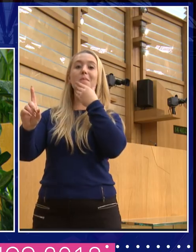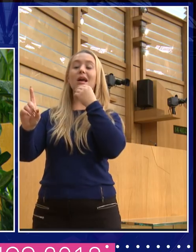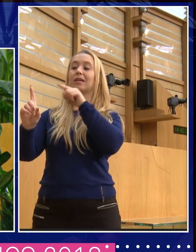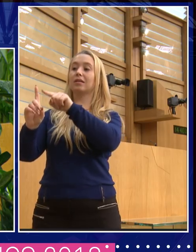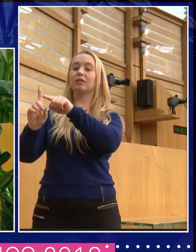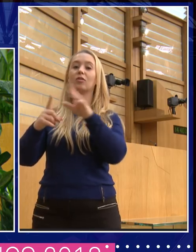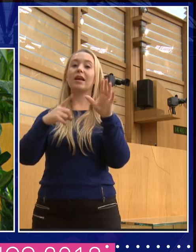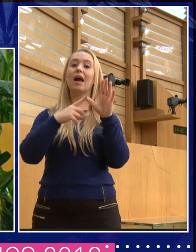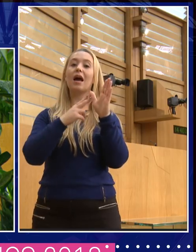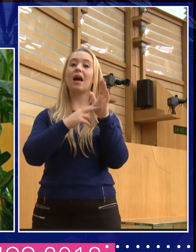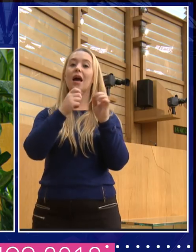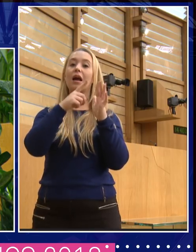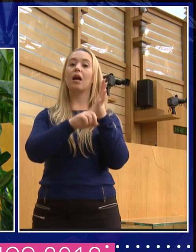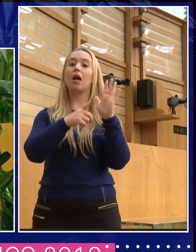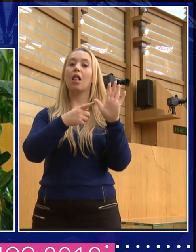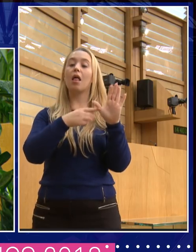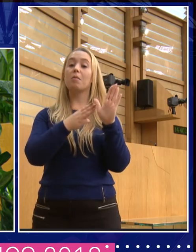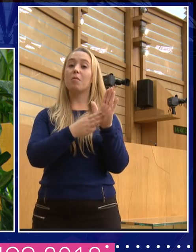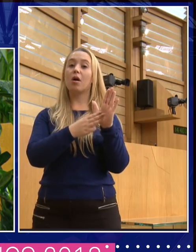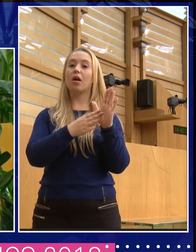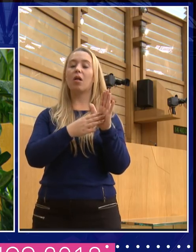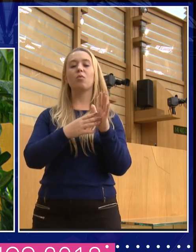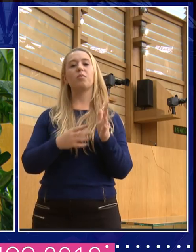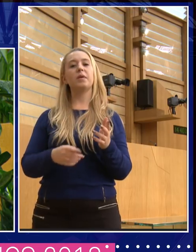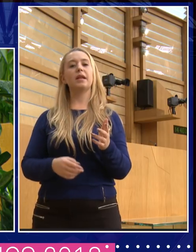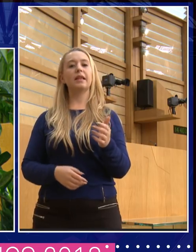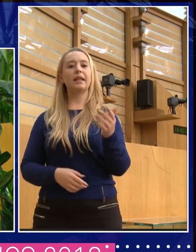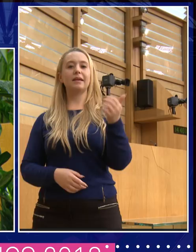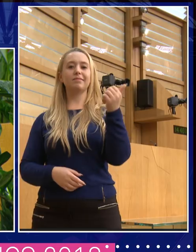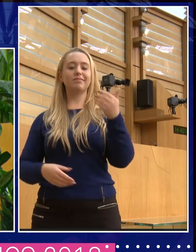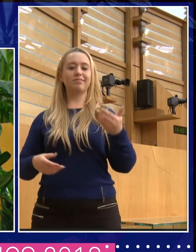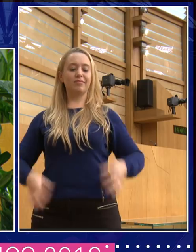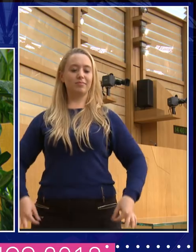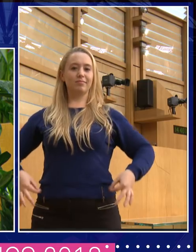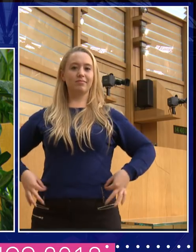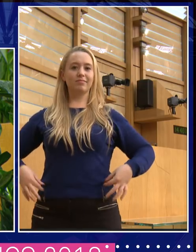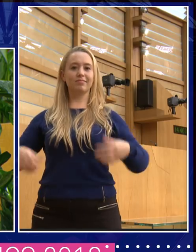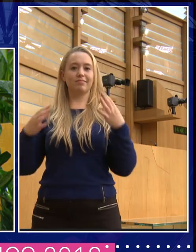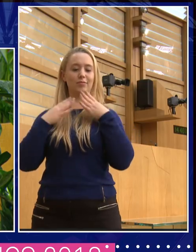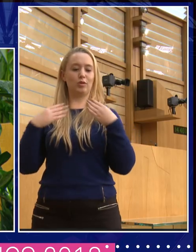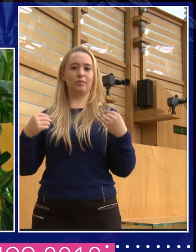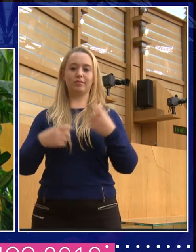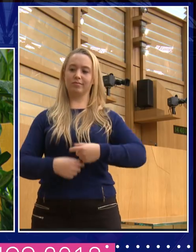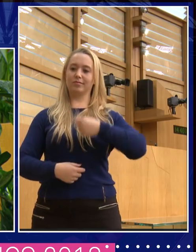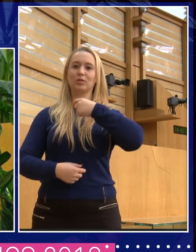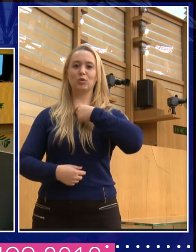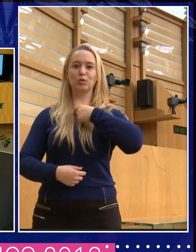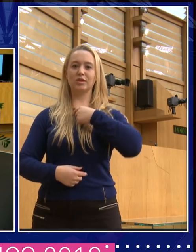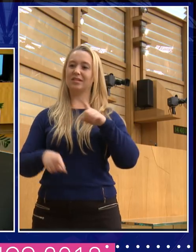regularly wear very sensible and practical trouser suits, and I'm sure partly it's sense, it's good sense and practicality